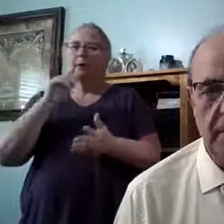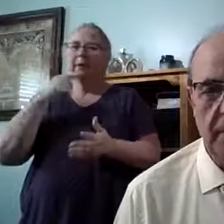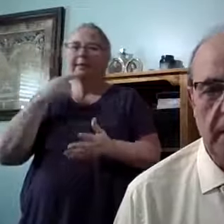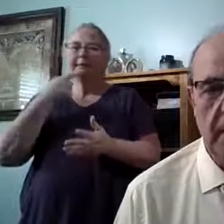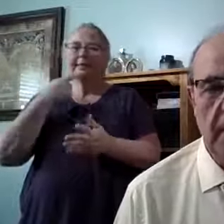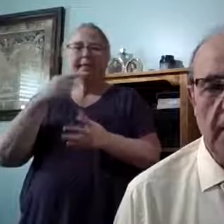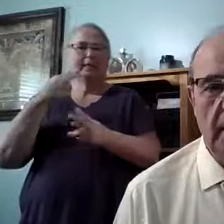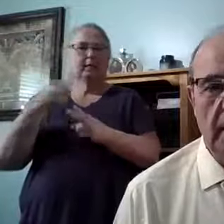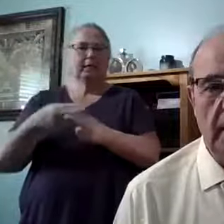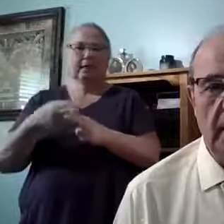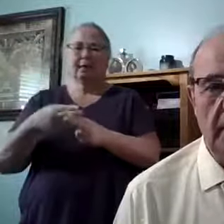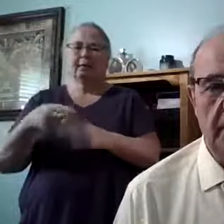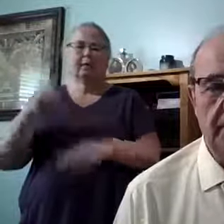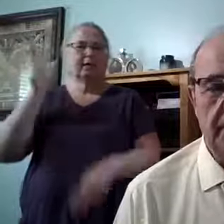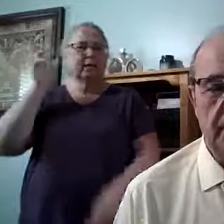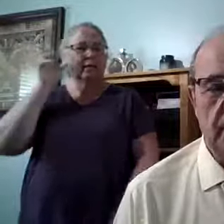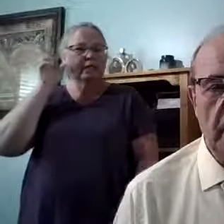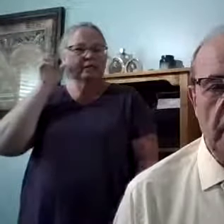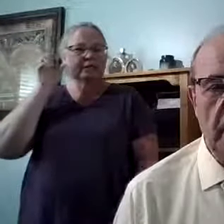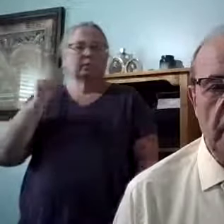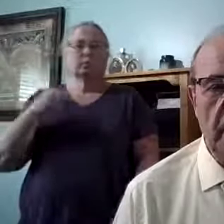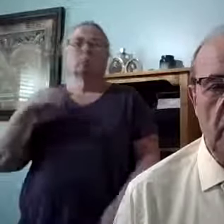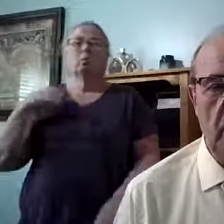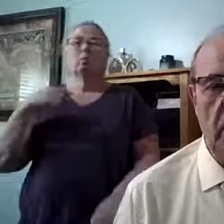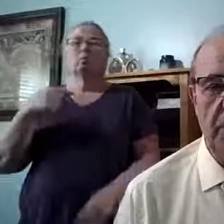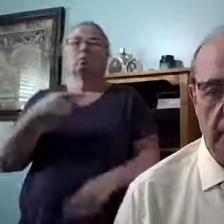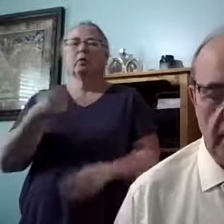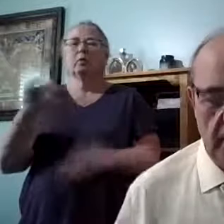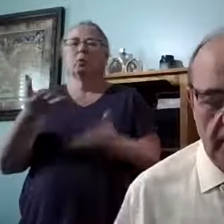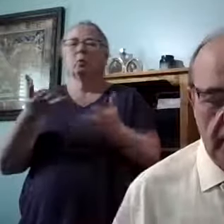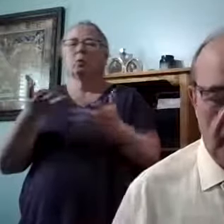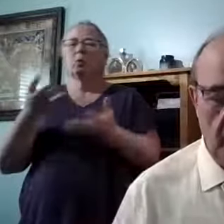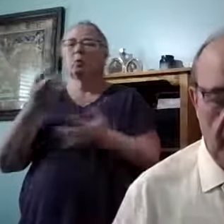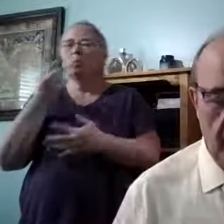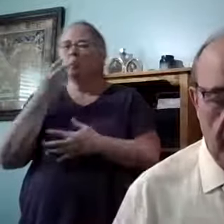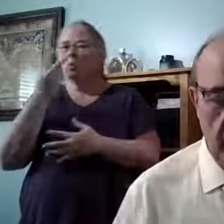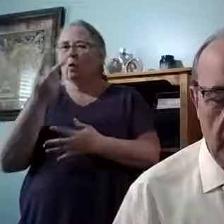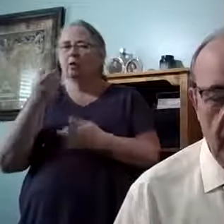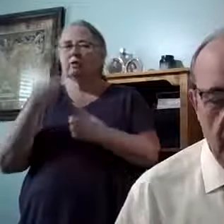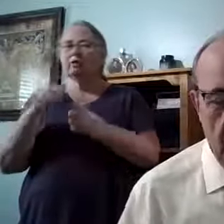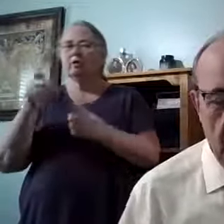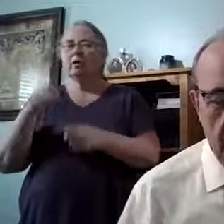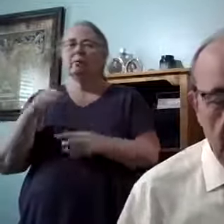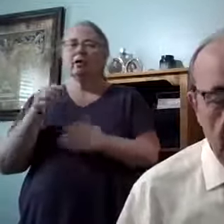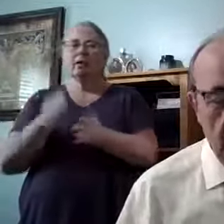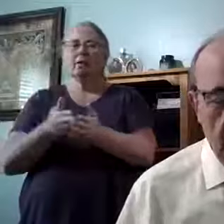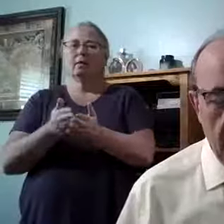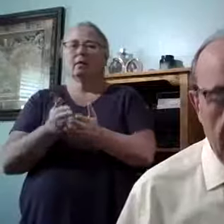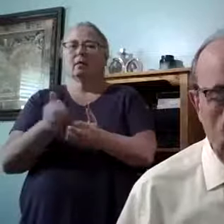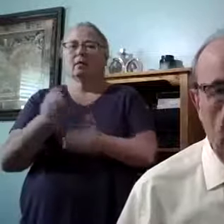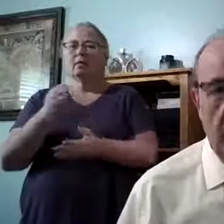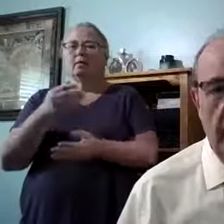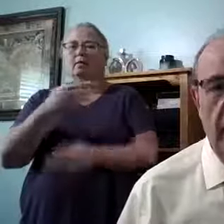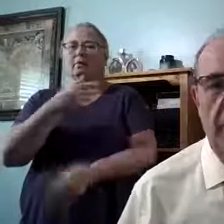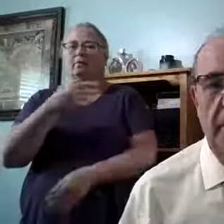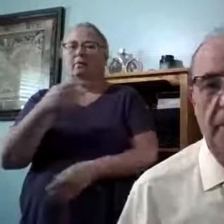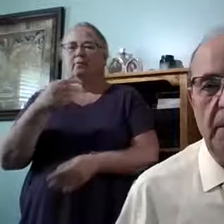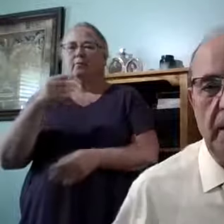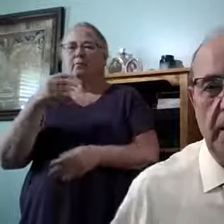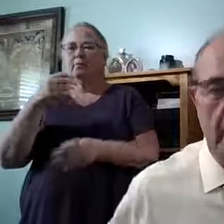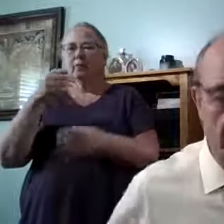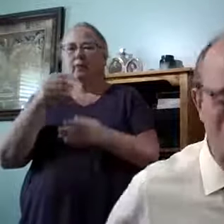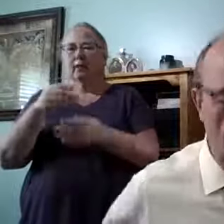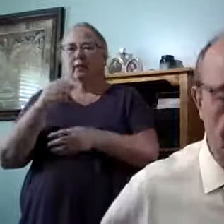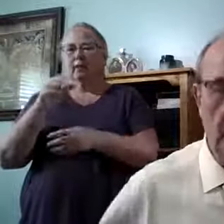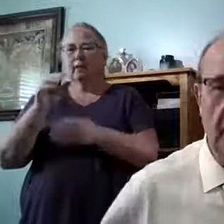But if they're listening, they were watching from there, believe it or not. And so we'll pray for them